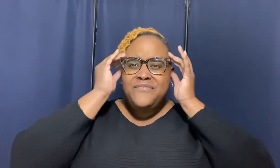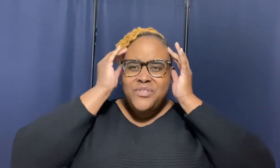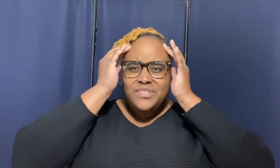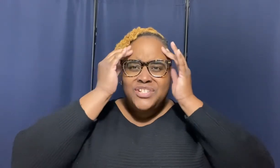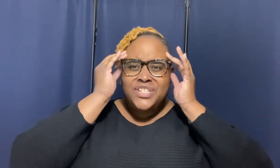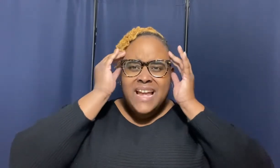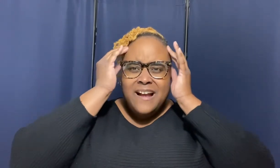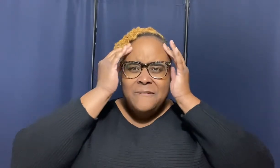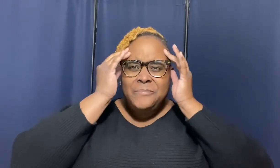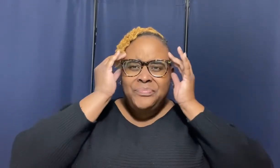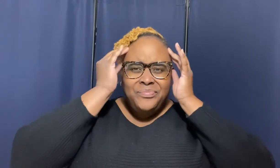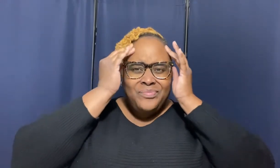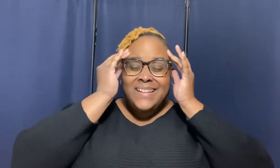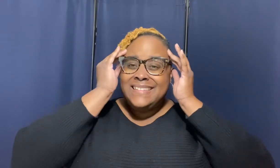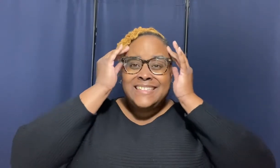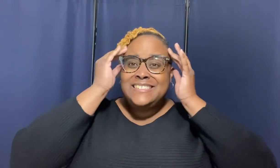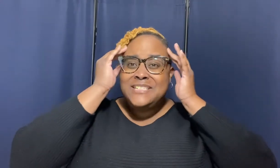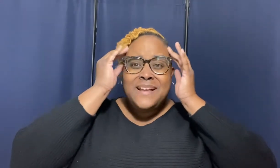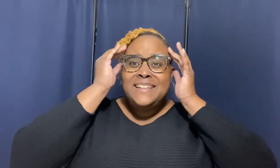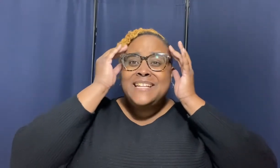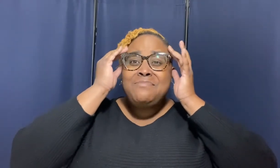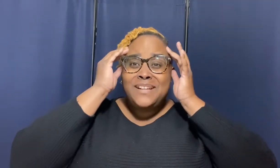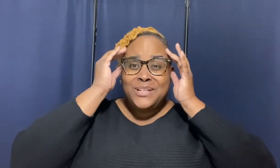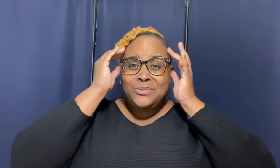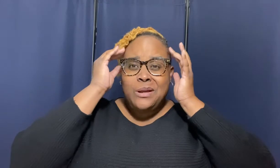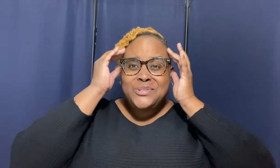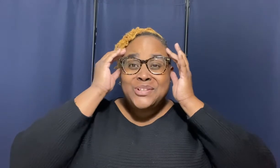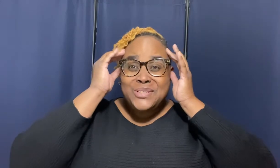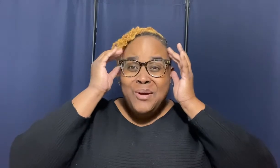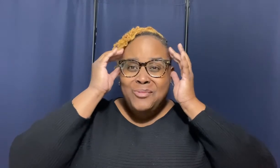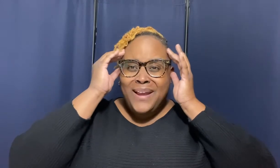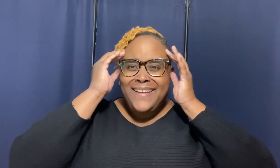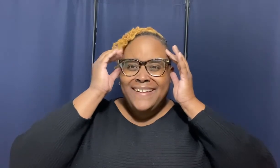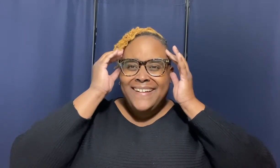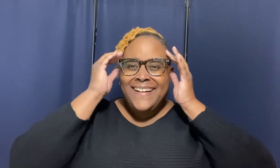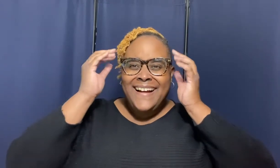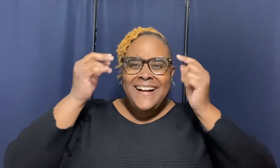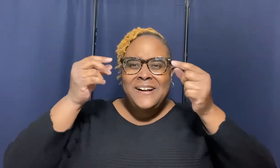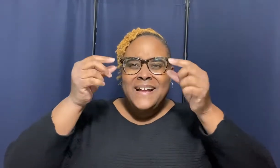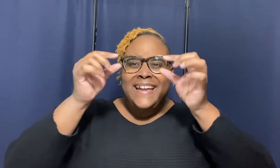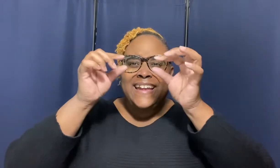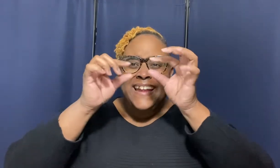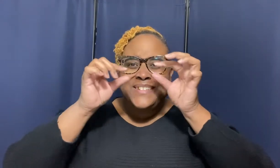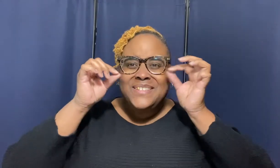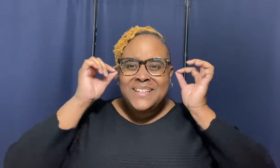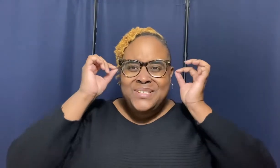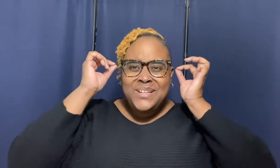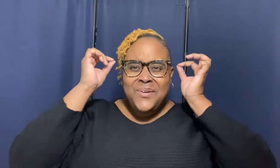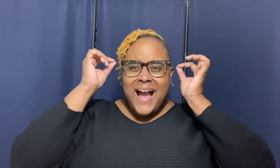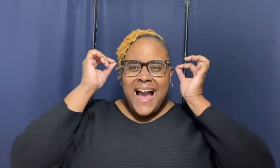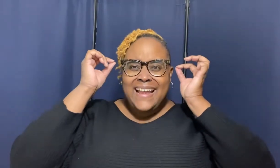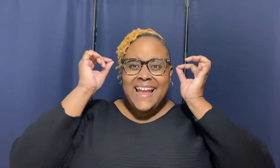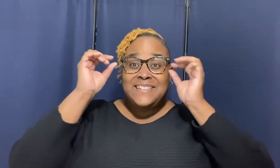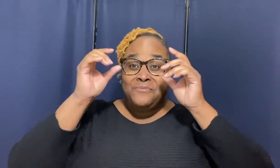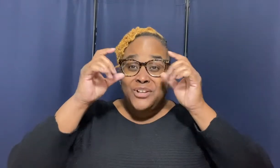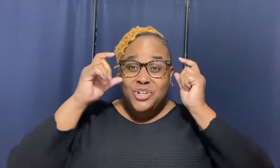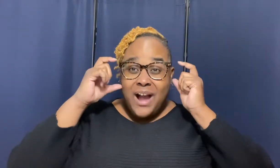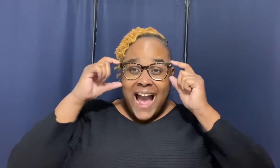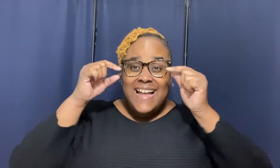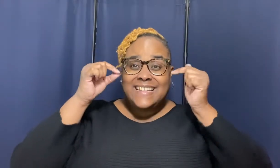foolishness down because this this is where the disruption start right here huh it enters into your eye gaze and once your eyes